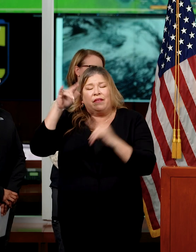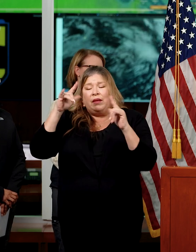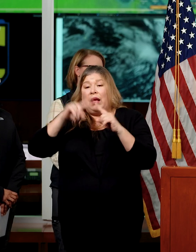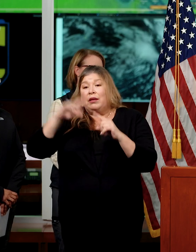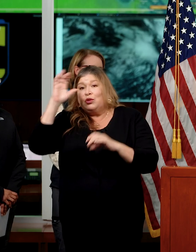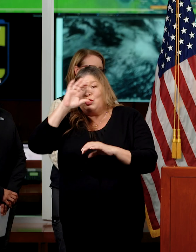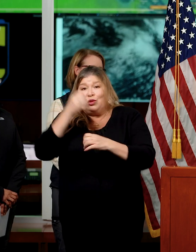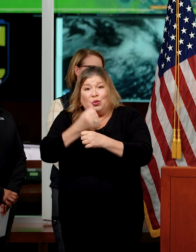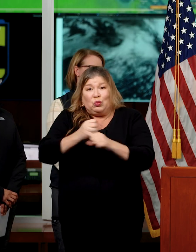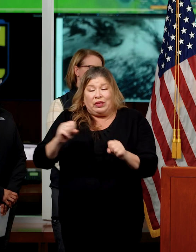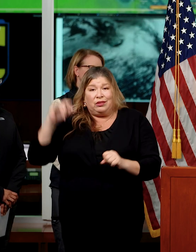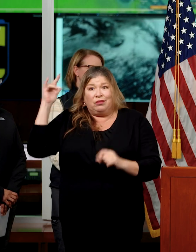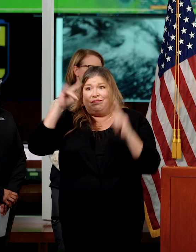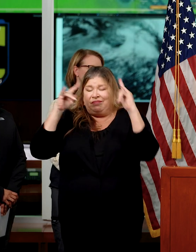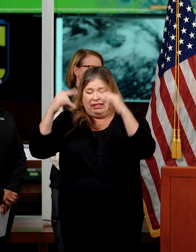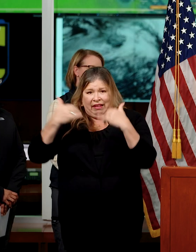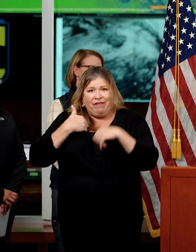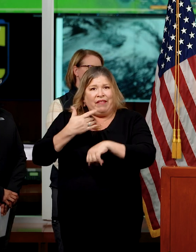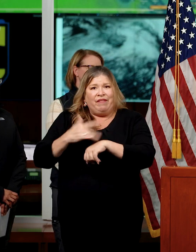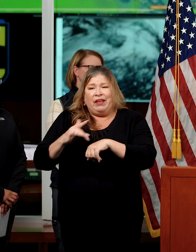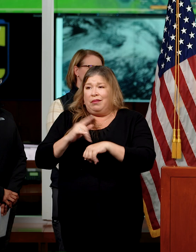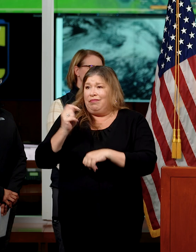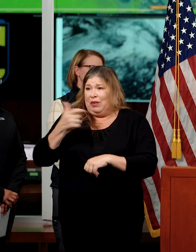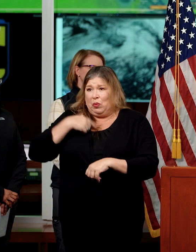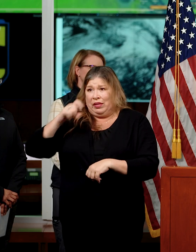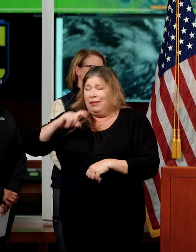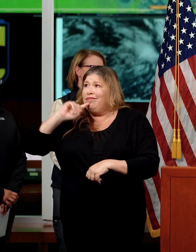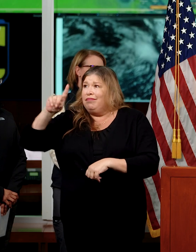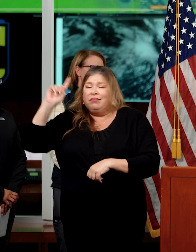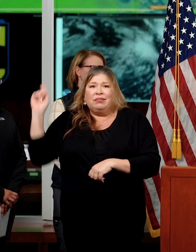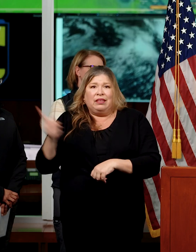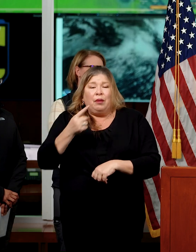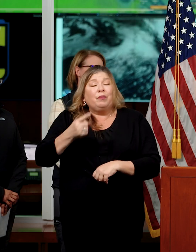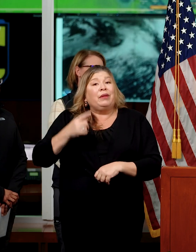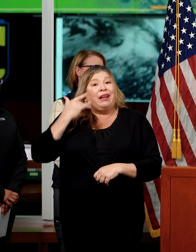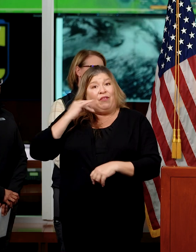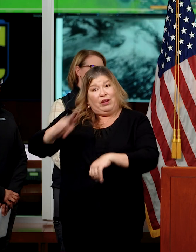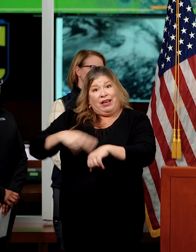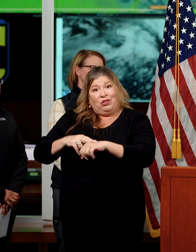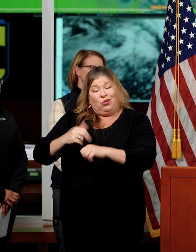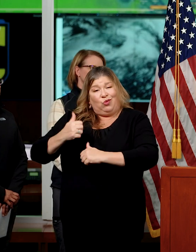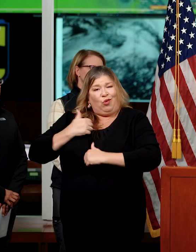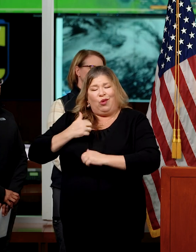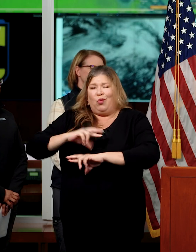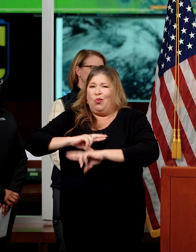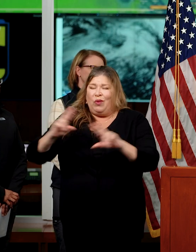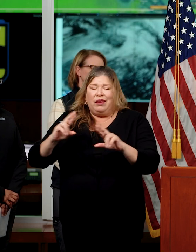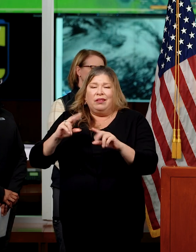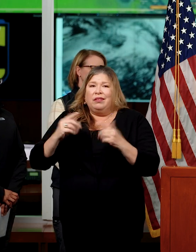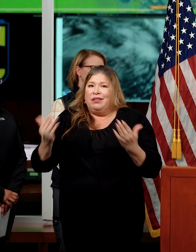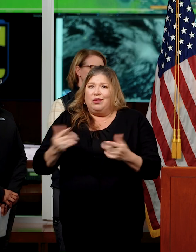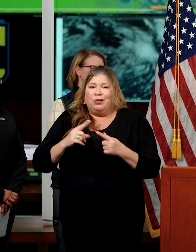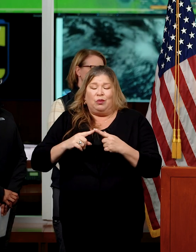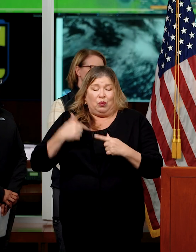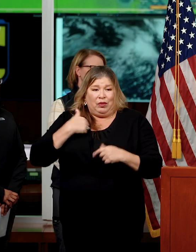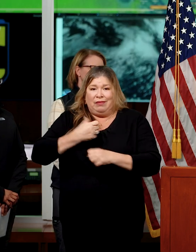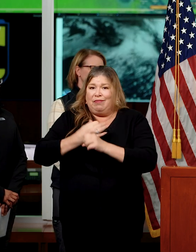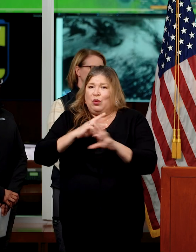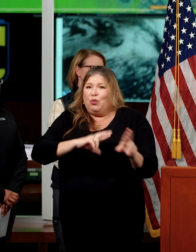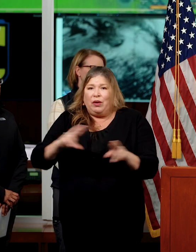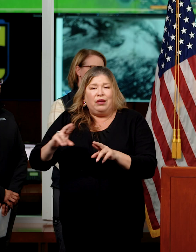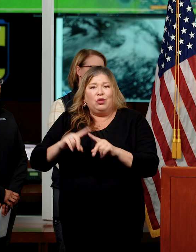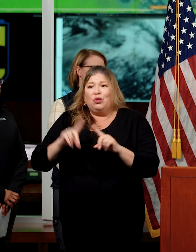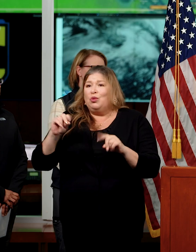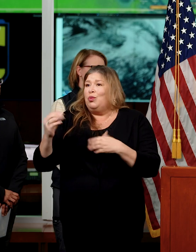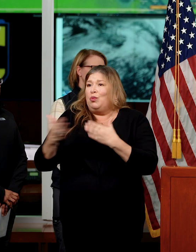capabilities available at a moment's notice. Just so you know, the California National Guard stands ready, and we're prepared to execute